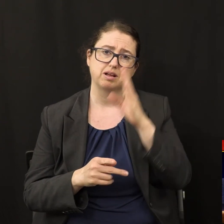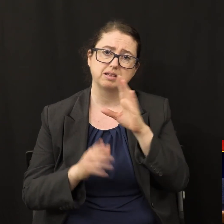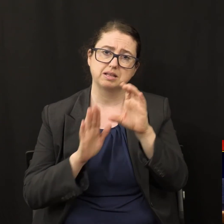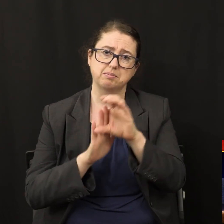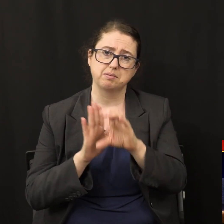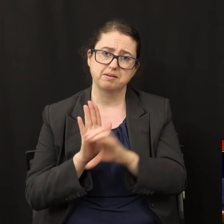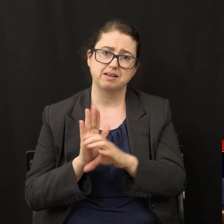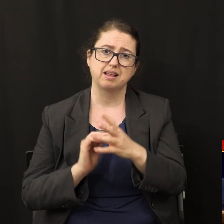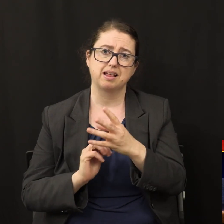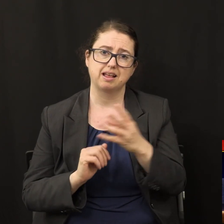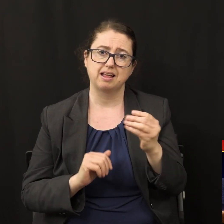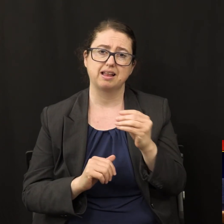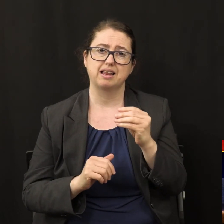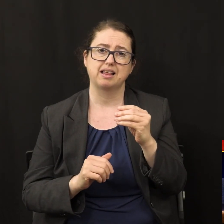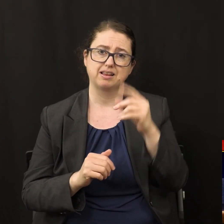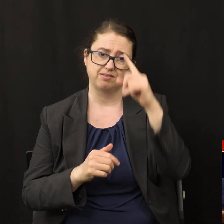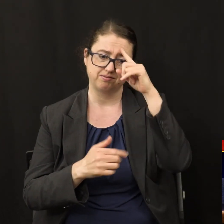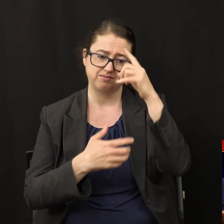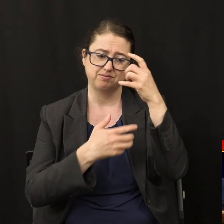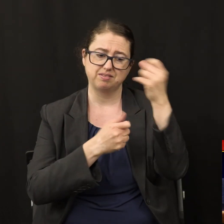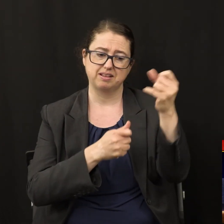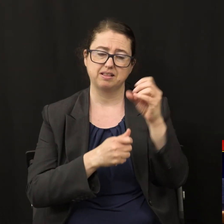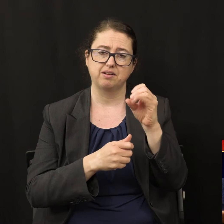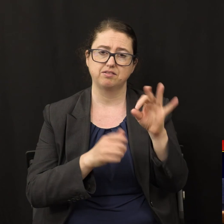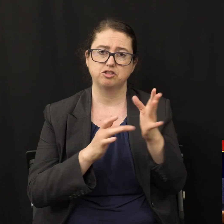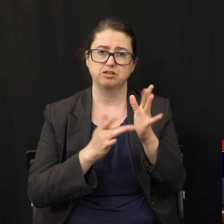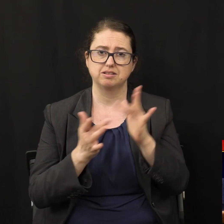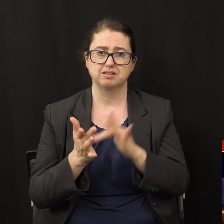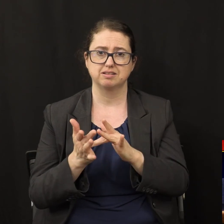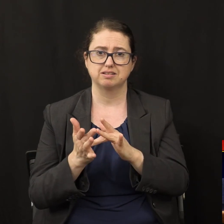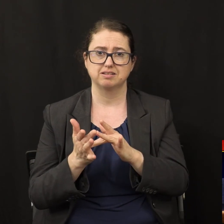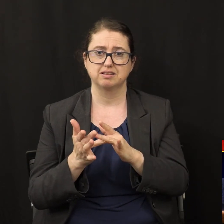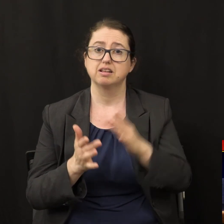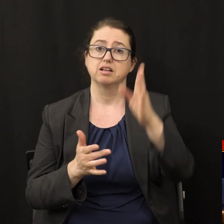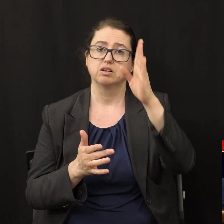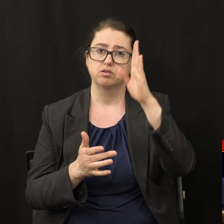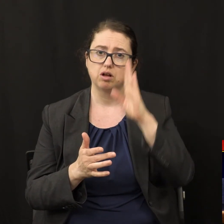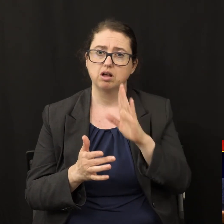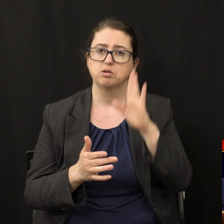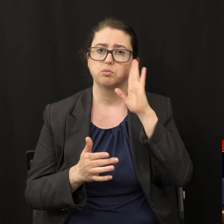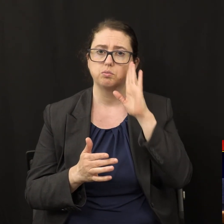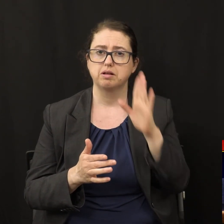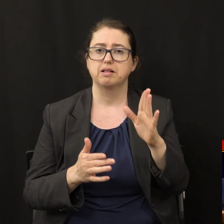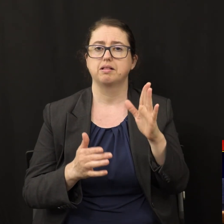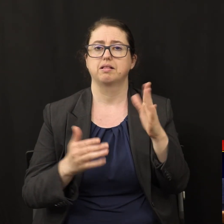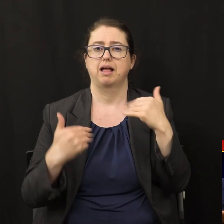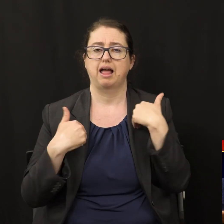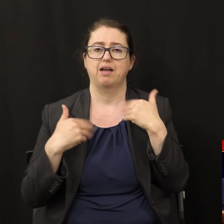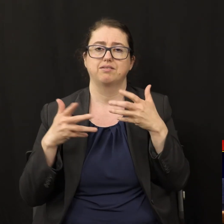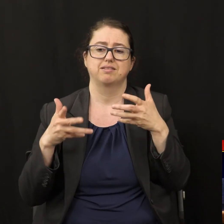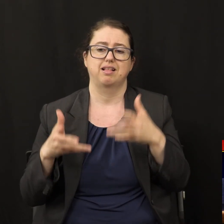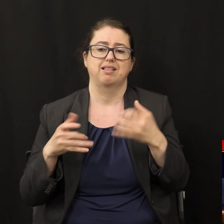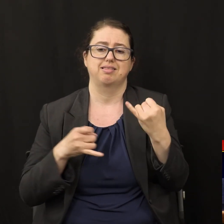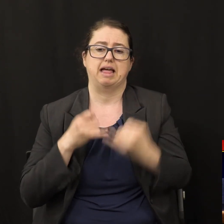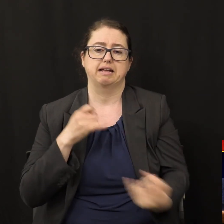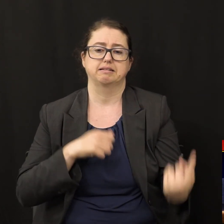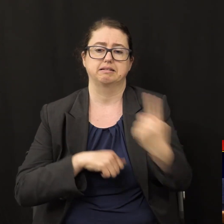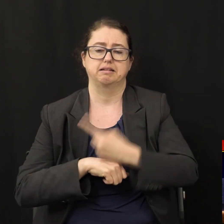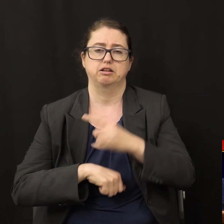the faith of Jesus God will have a remnant and by the way if you look at